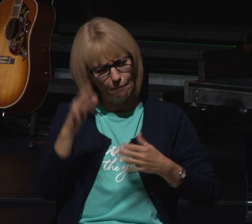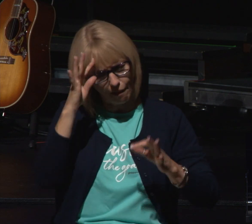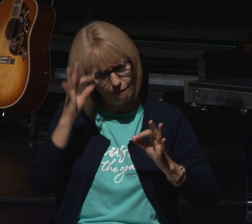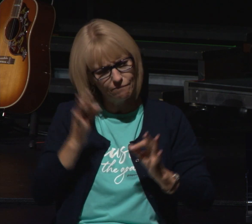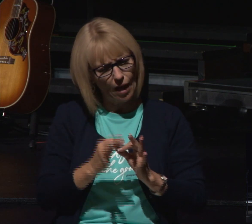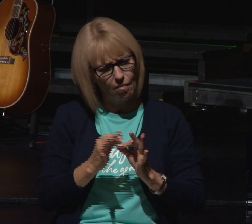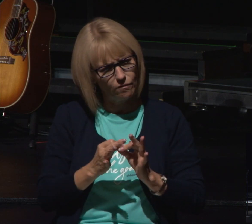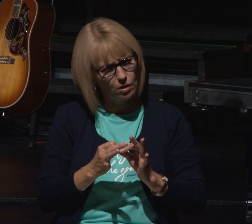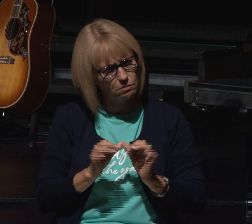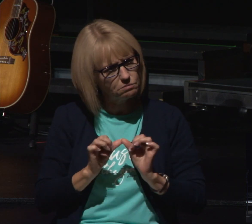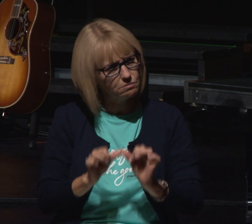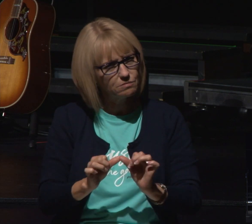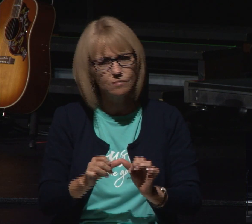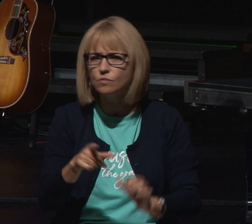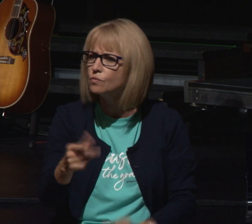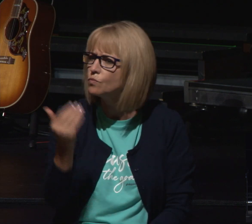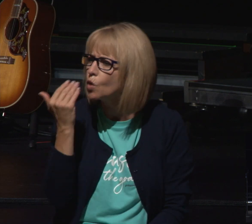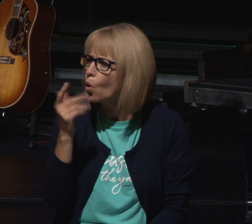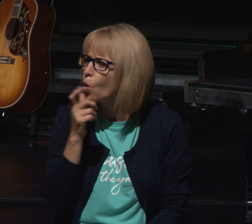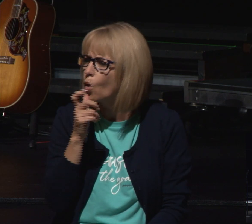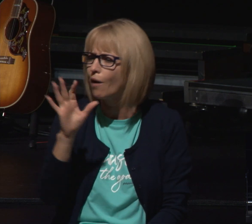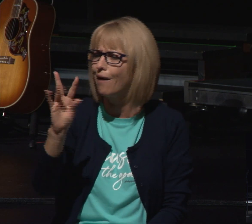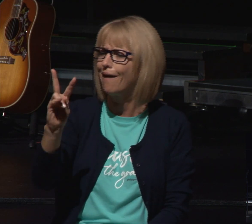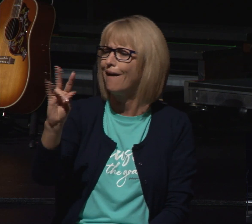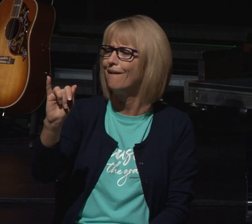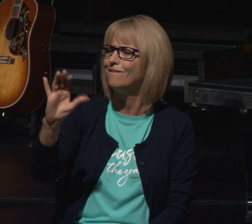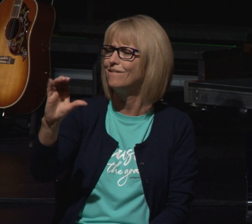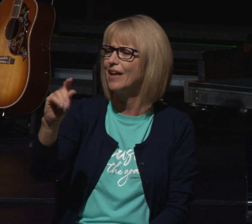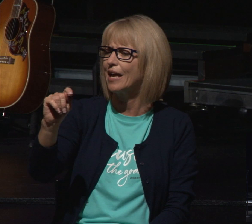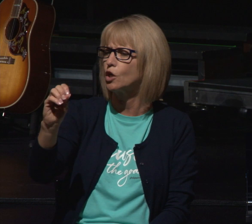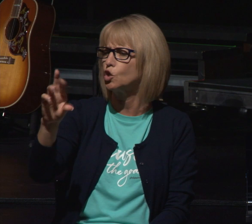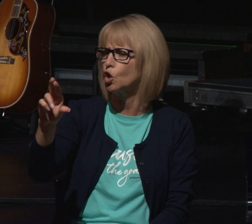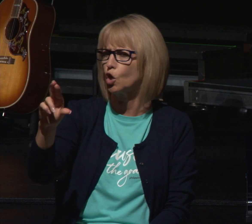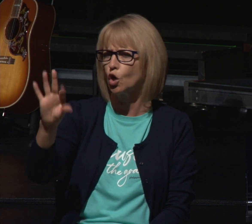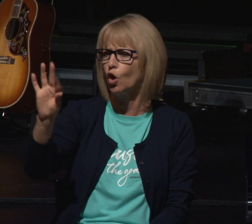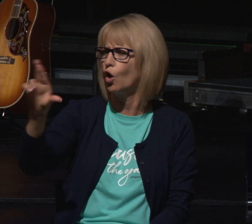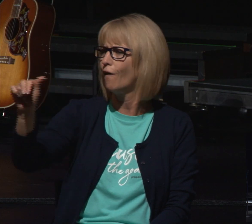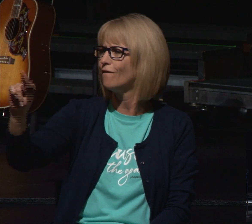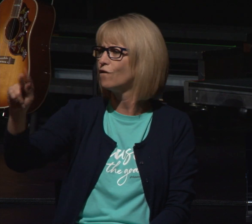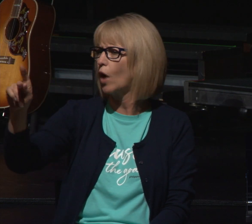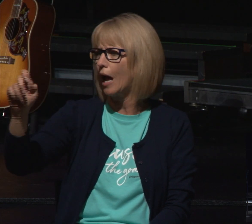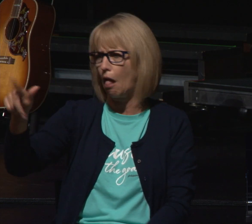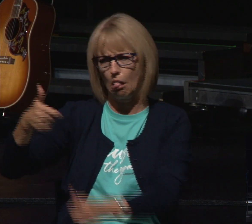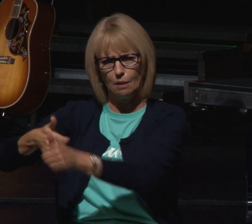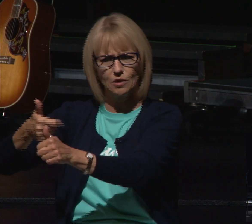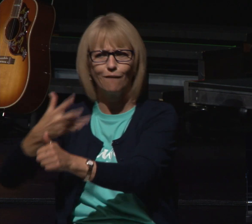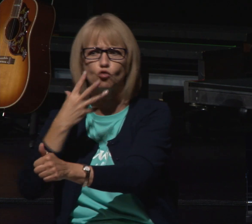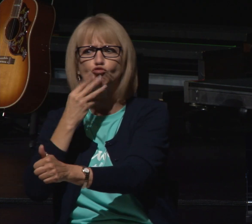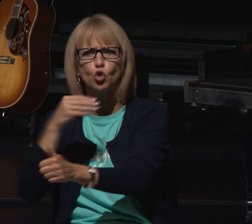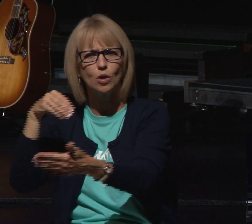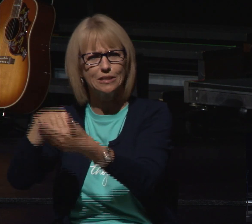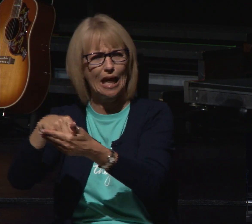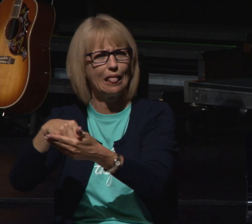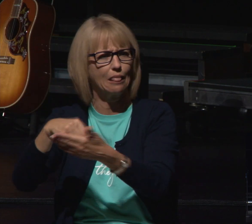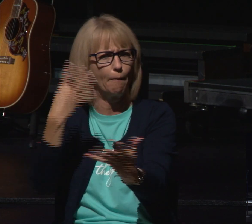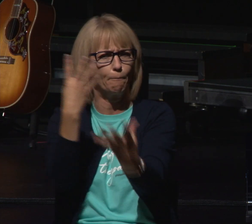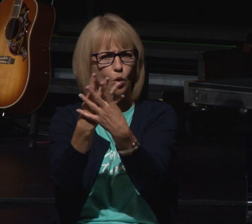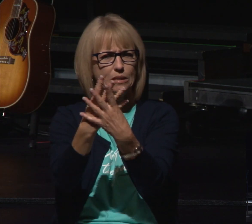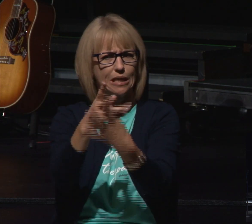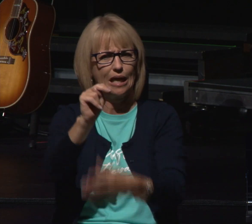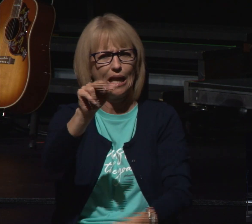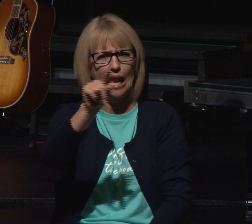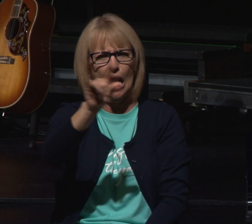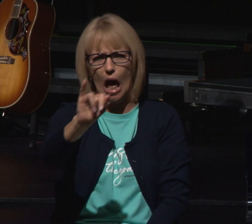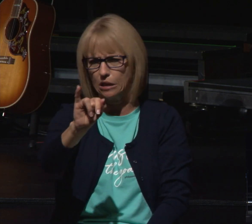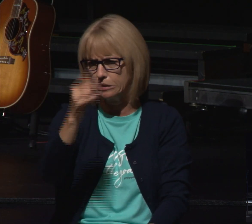victor frankel was one of those people that endured the nazi prison camps he was humiliated